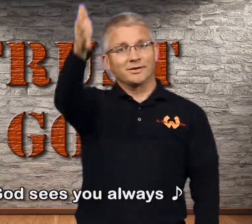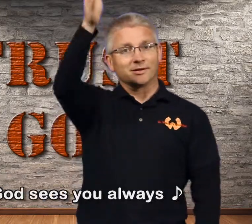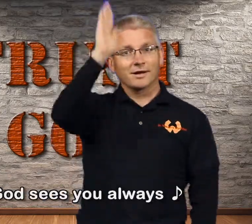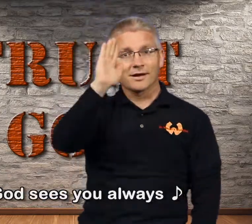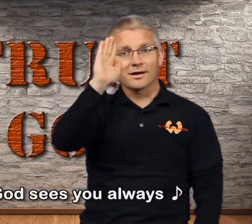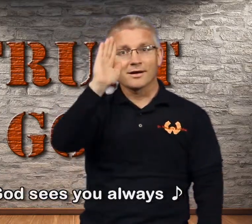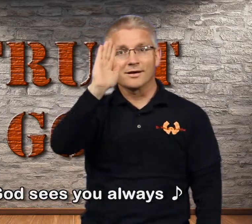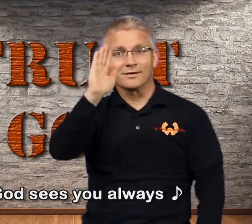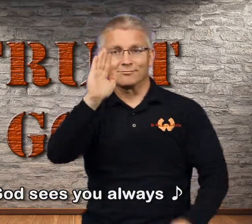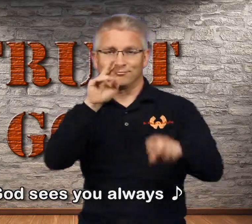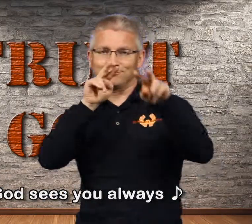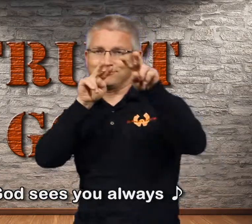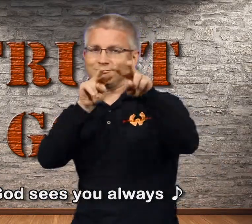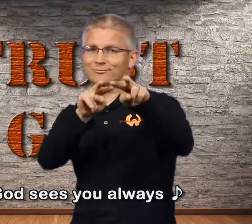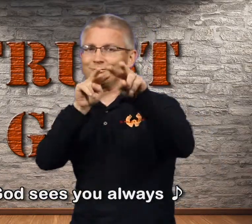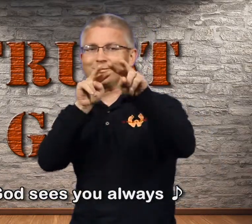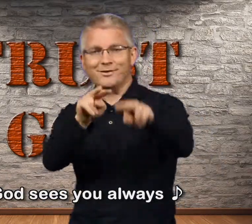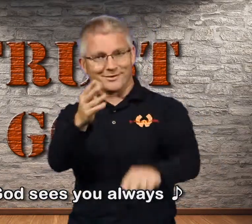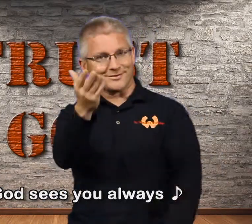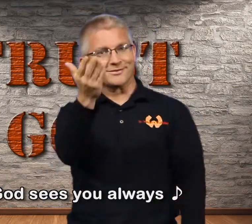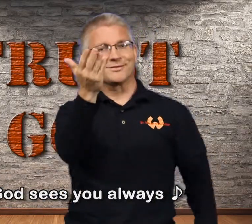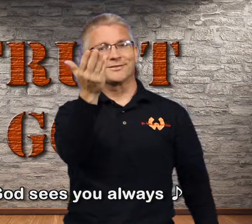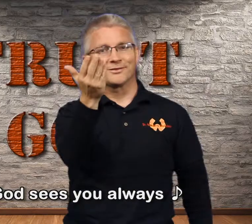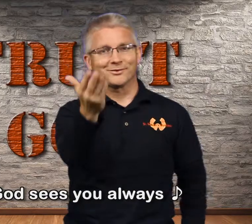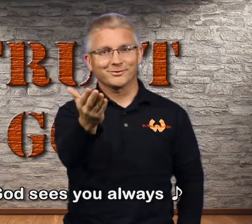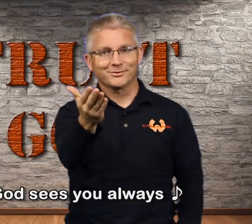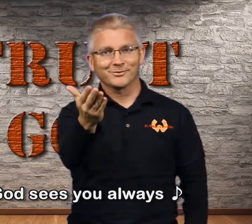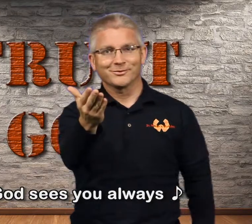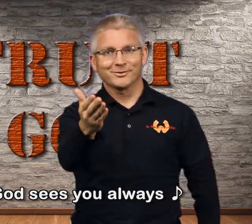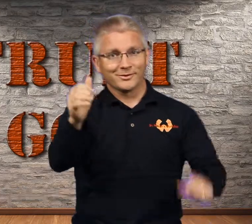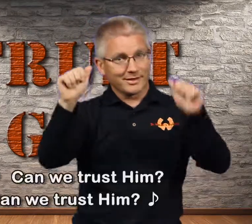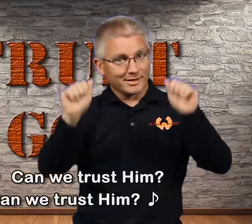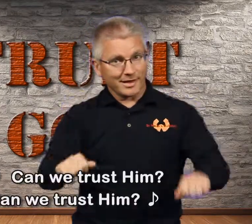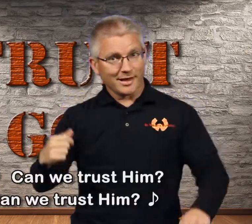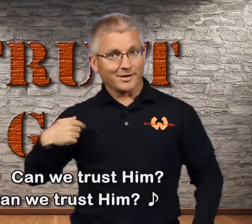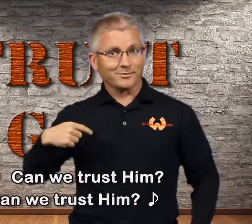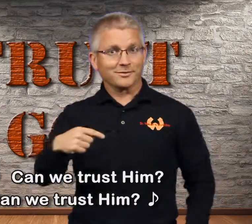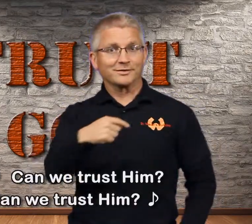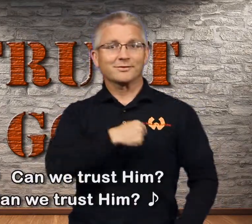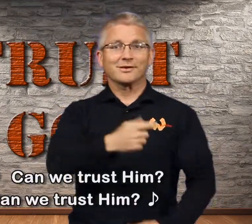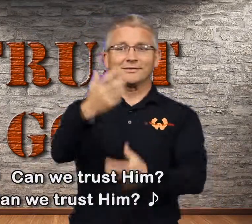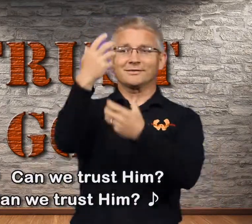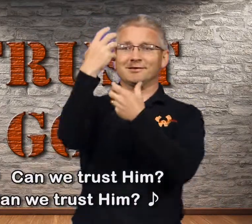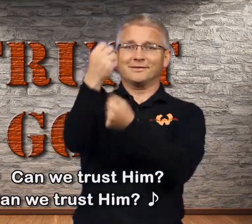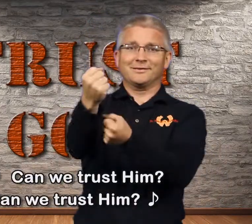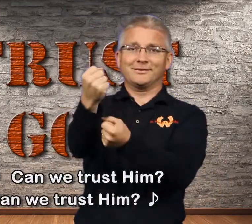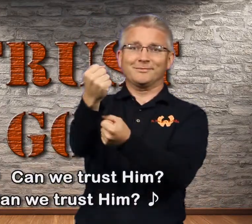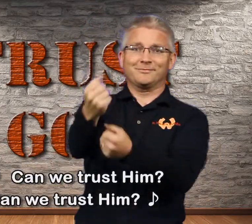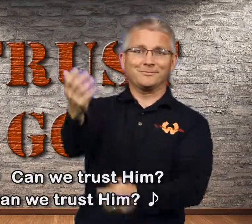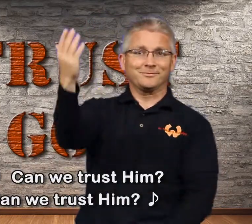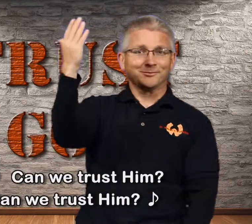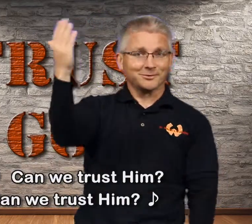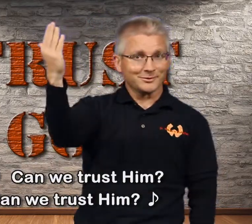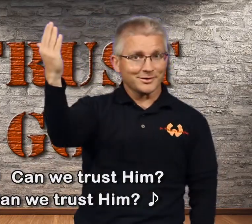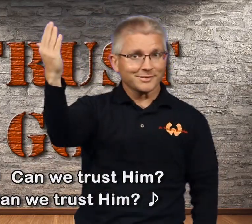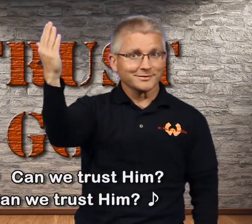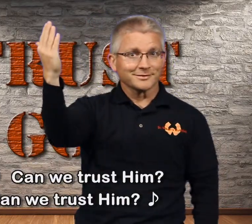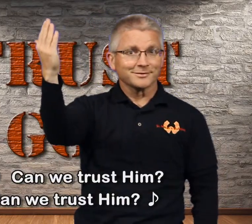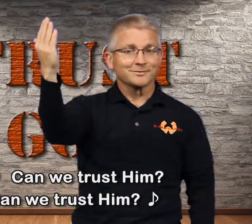God sees you always, can we trust Him, can we trust Him?